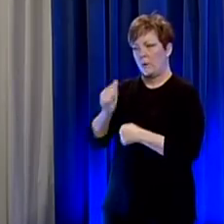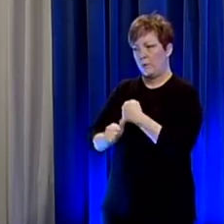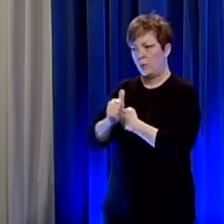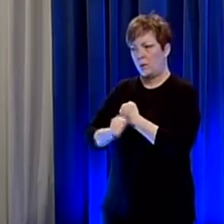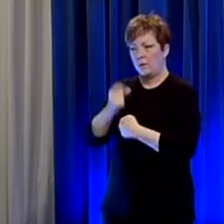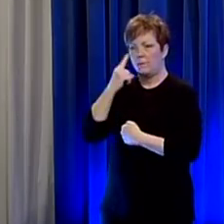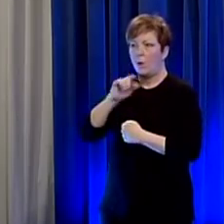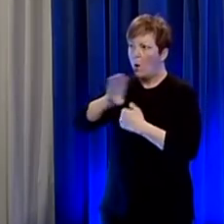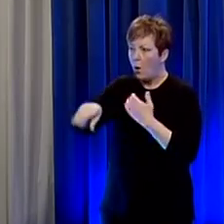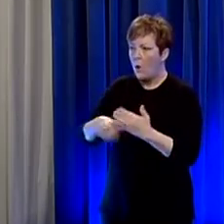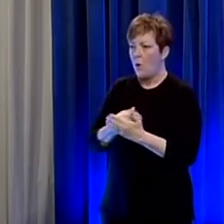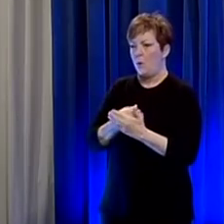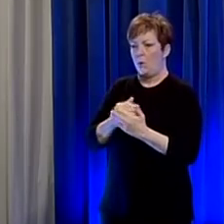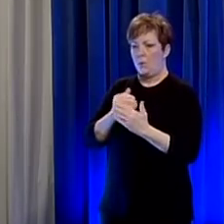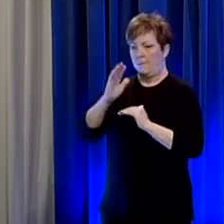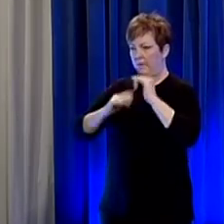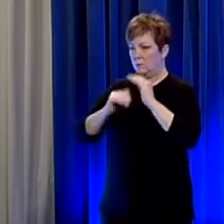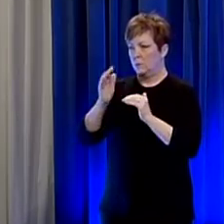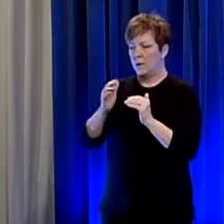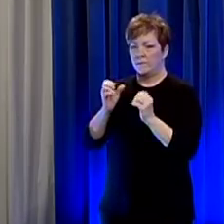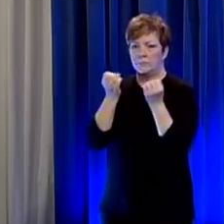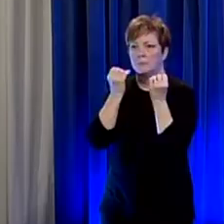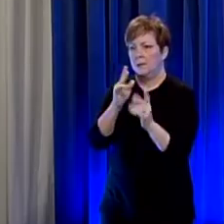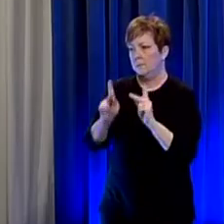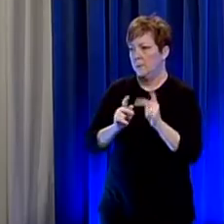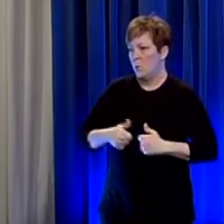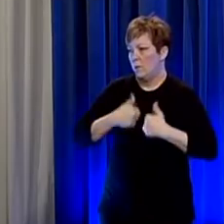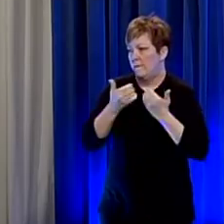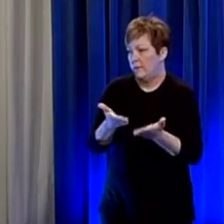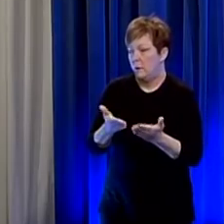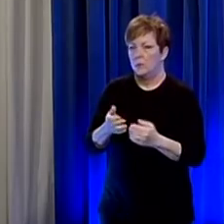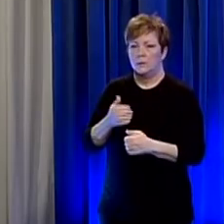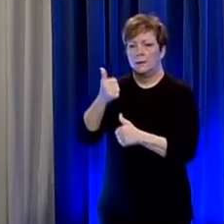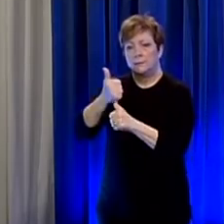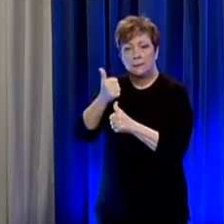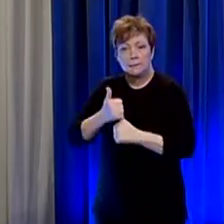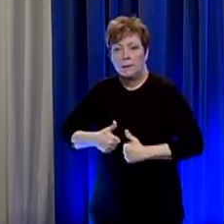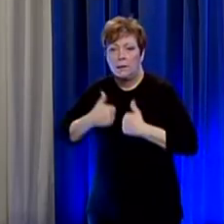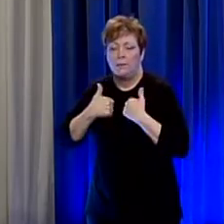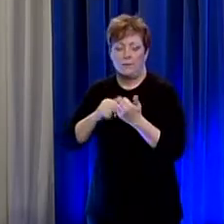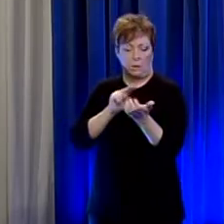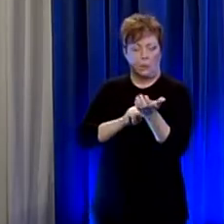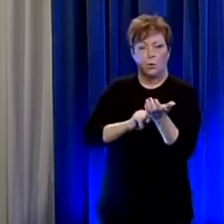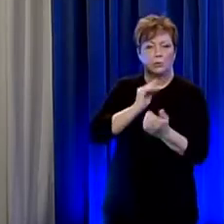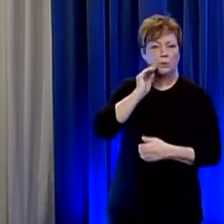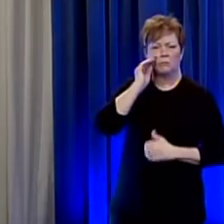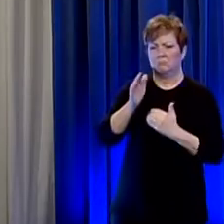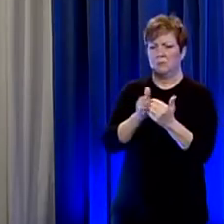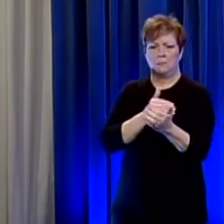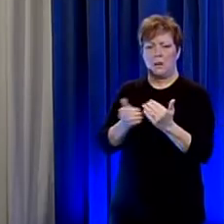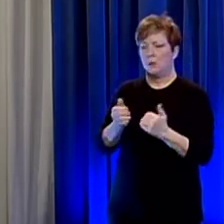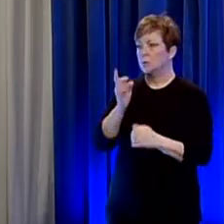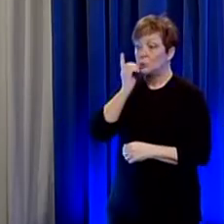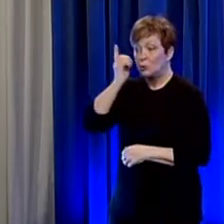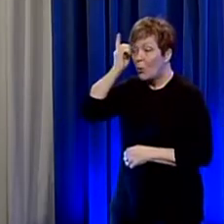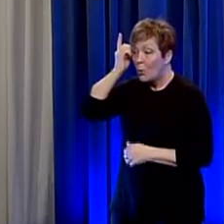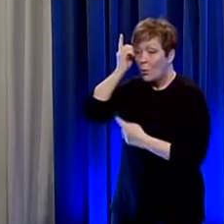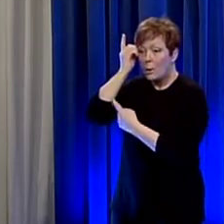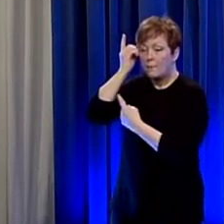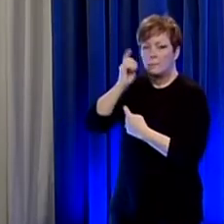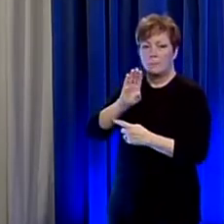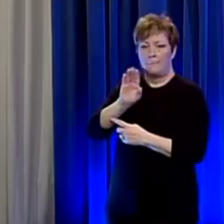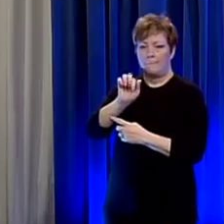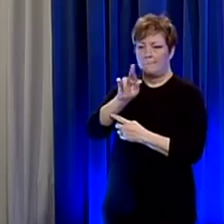congregate living facilities uh whether it's a nursing home or an assisted living facility or you know any you know a dormitory or